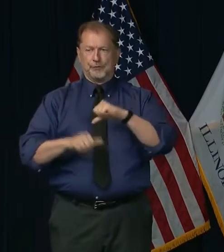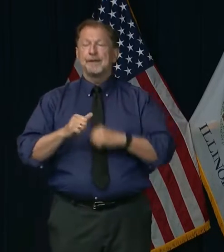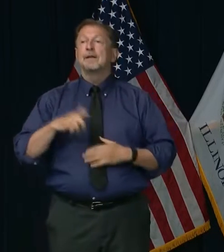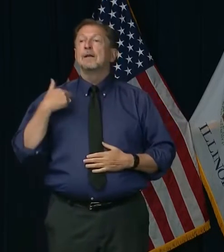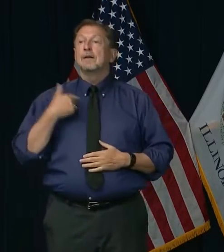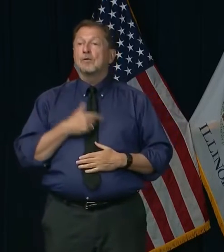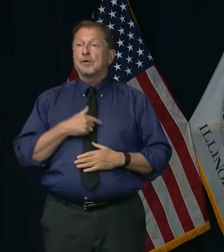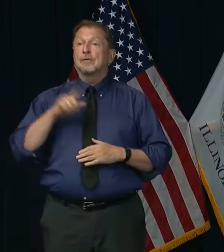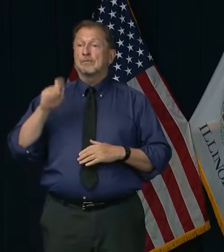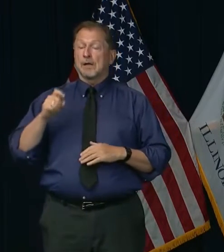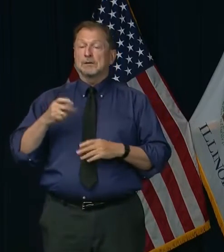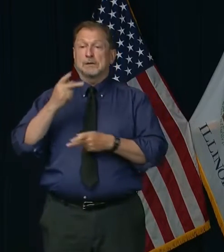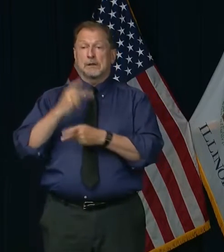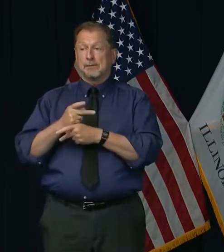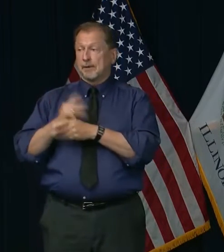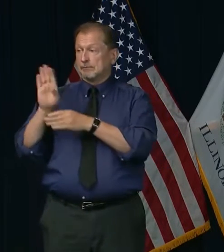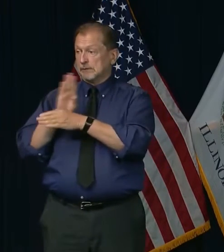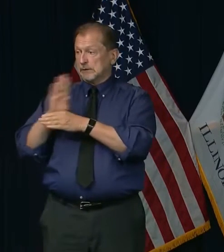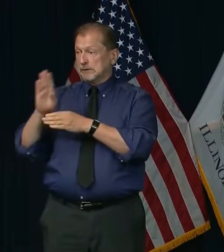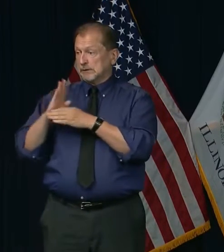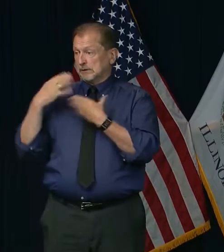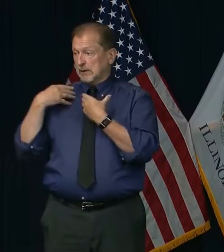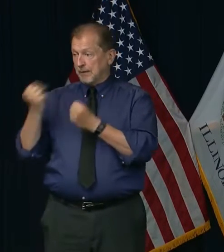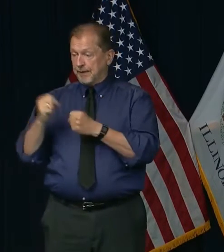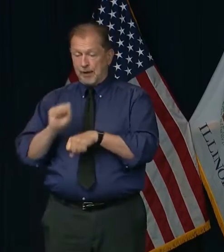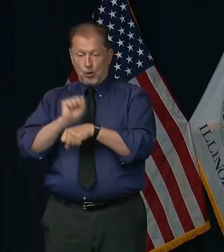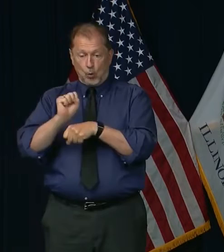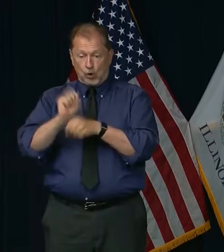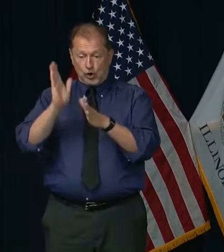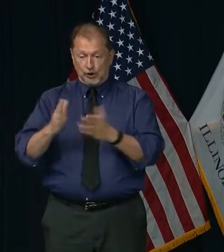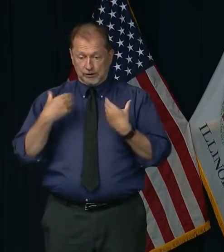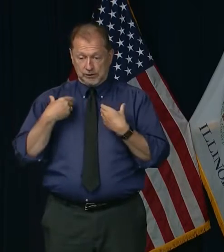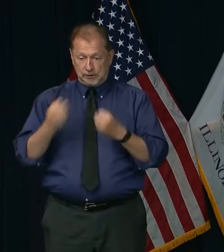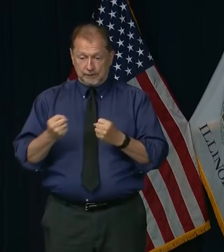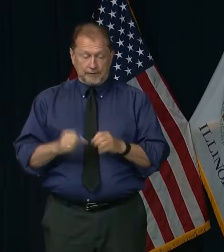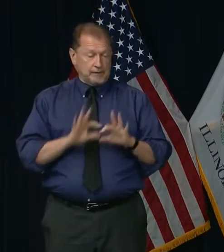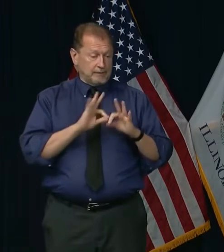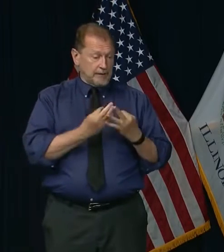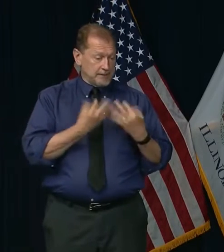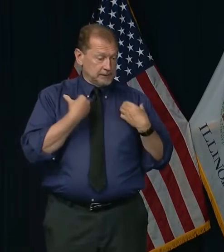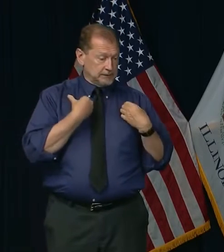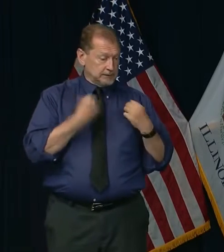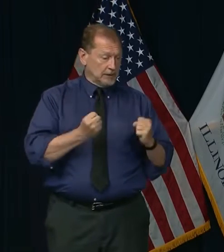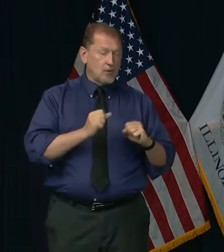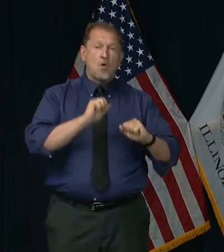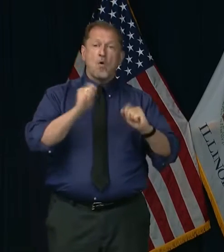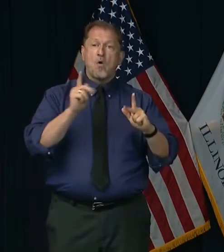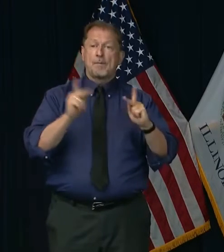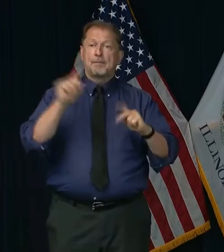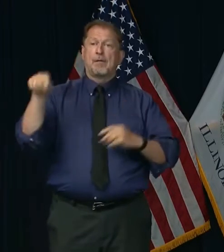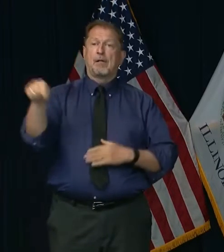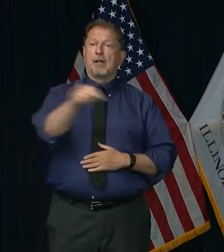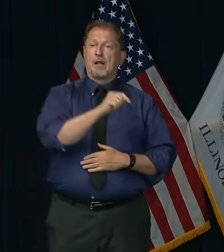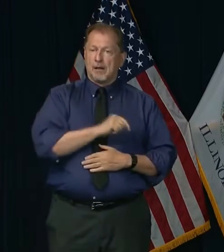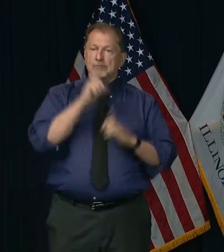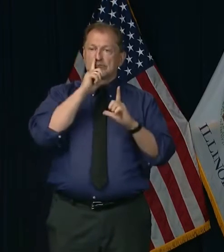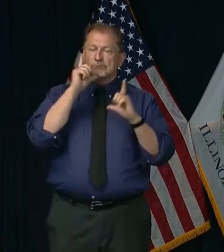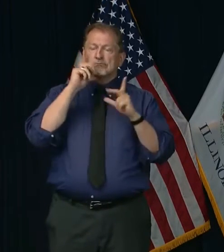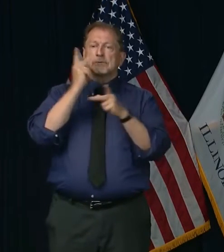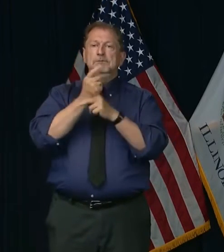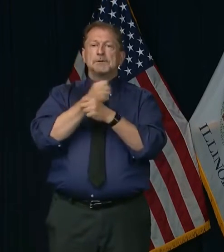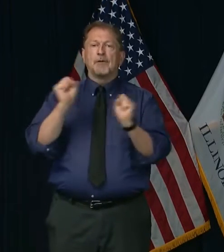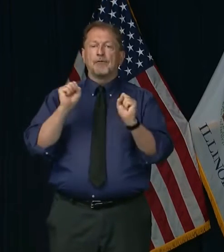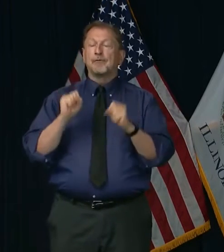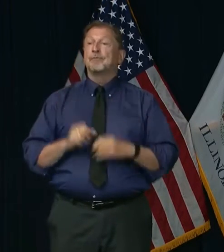safety of workers, families, and all of our state's residents. Illinoisans have demonstrated their commitment to that